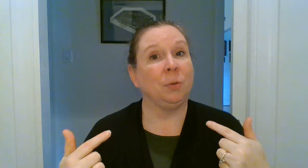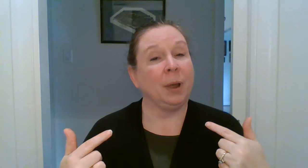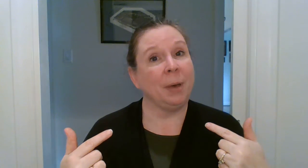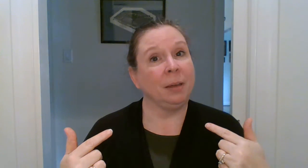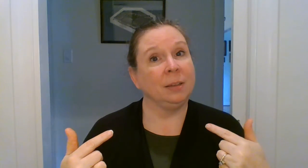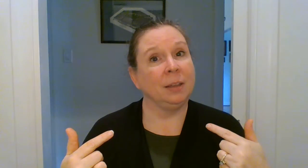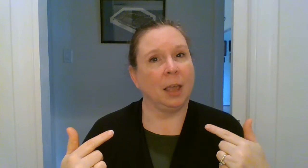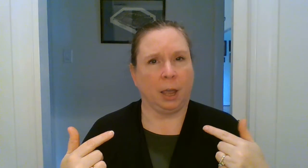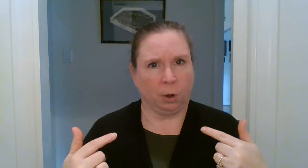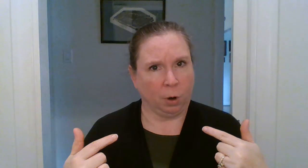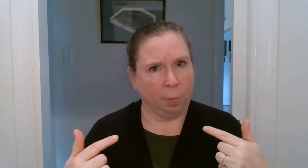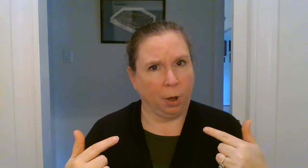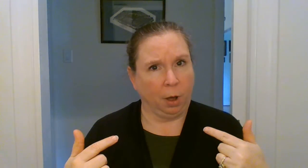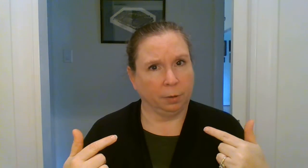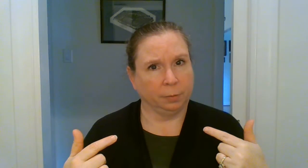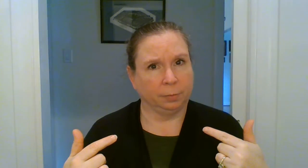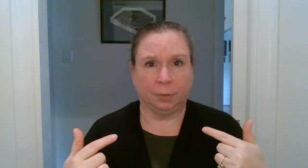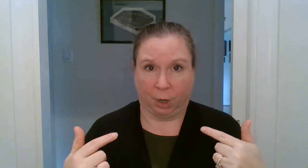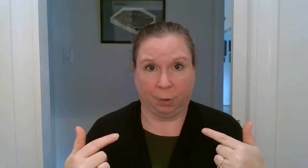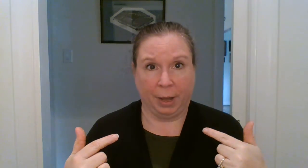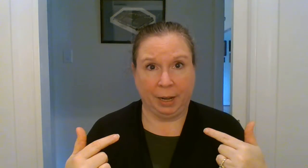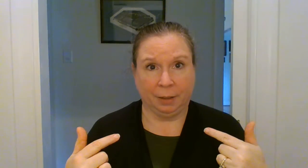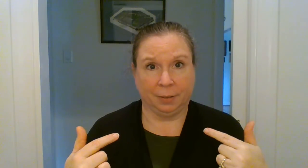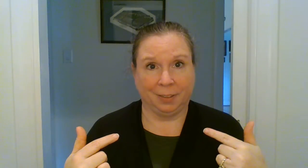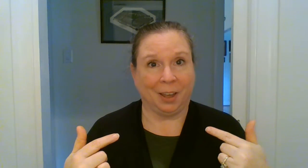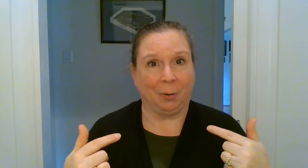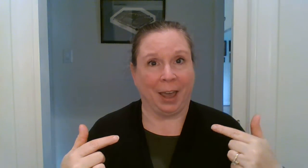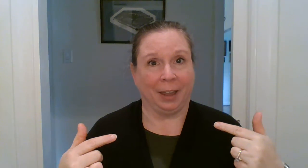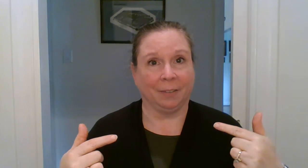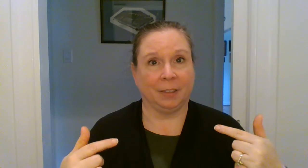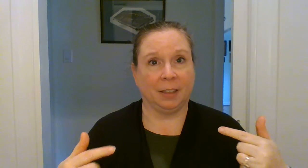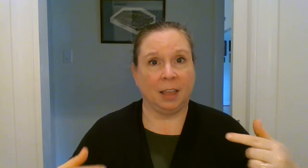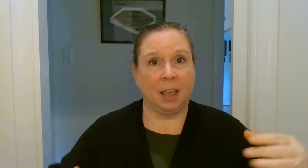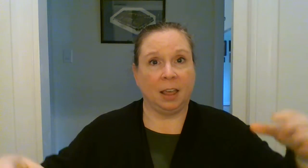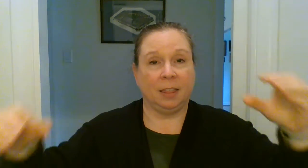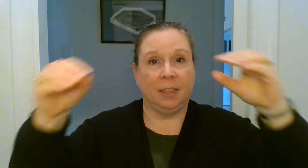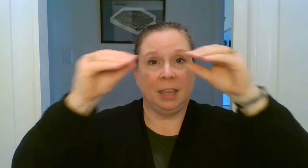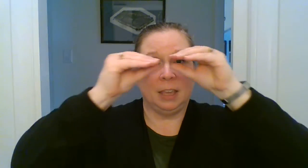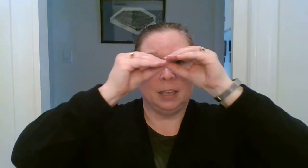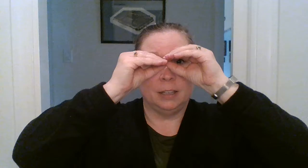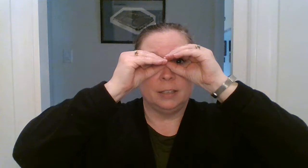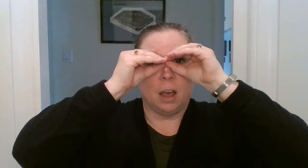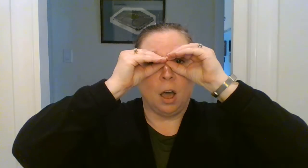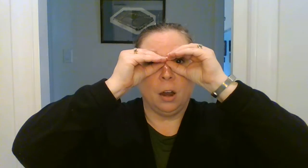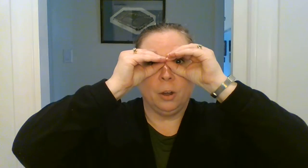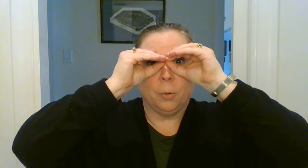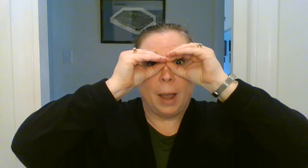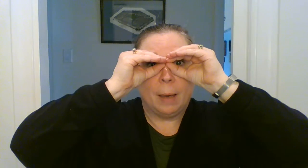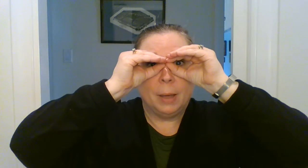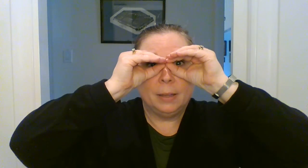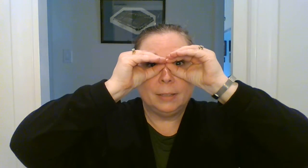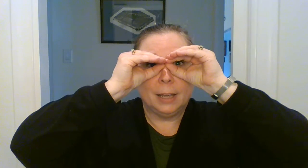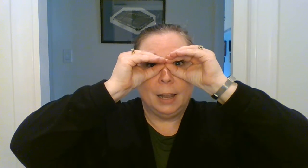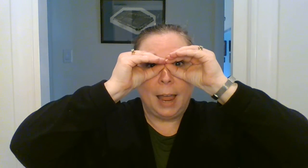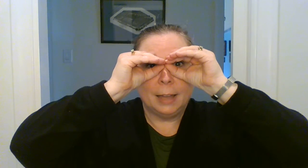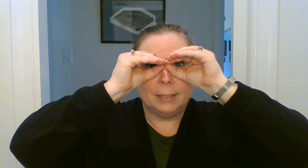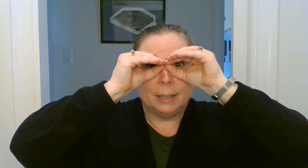Grandma and Grandpa. Are you ready? Okay These are Grandma's glasses.